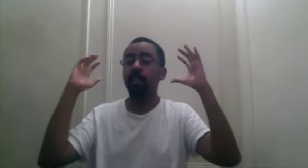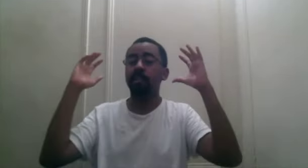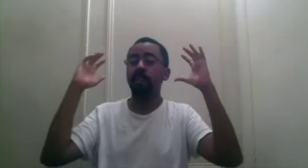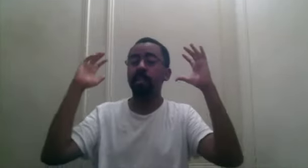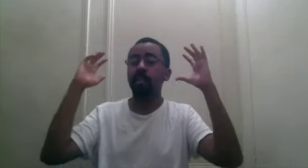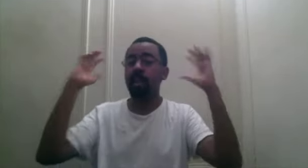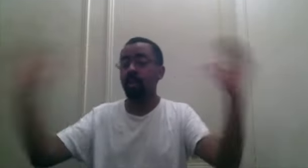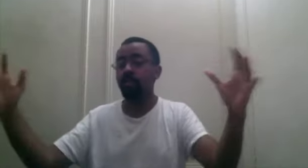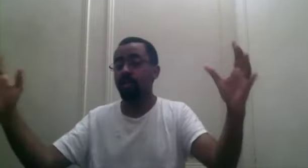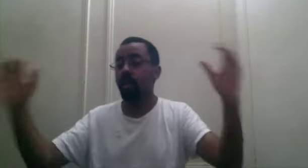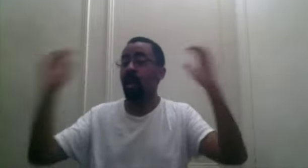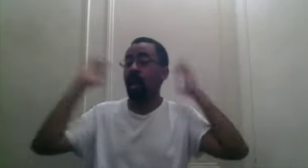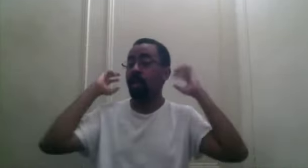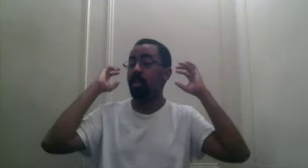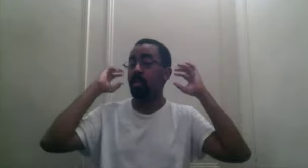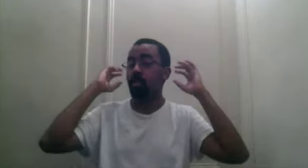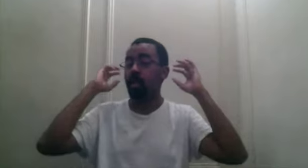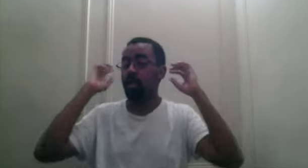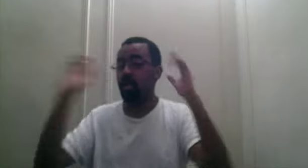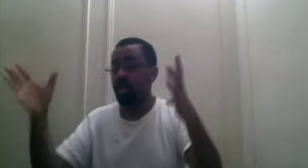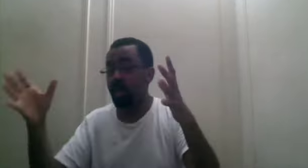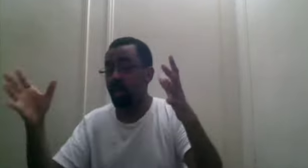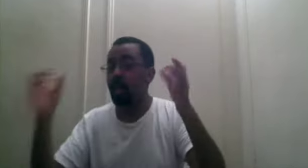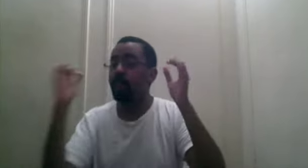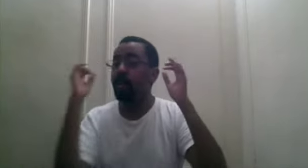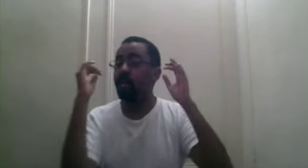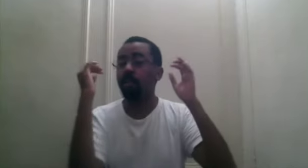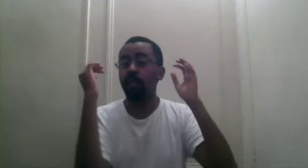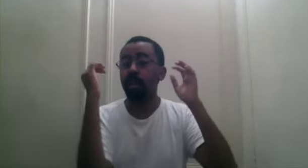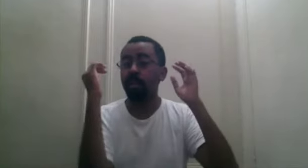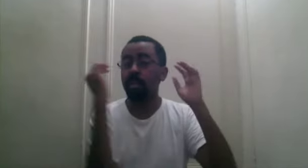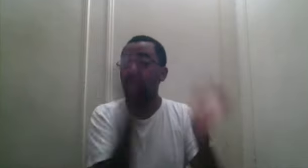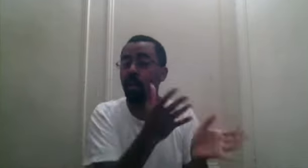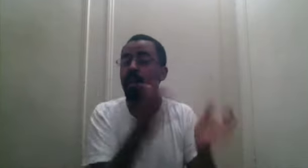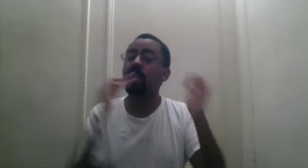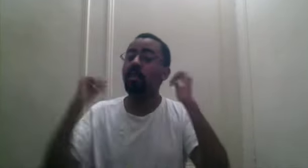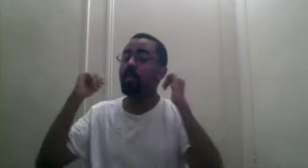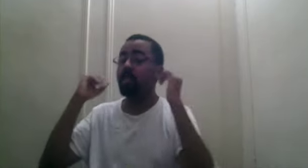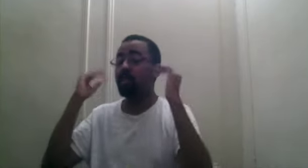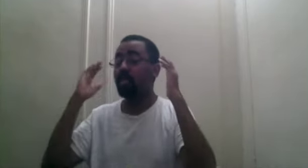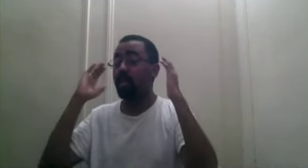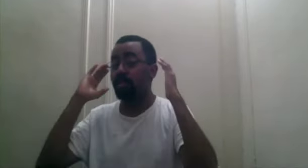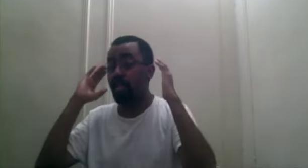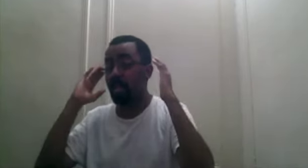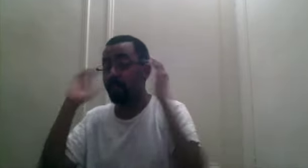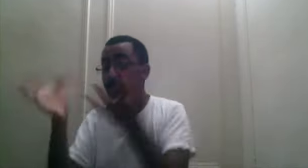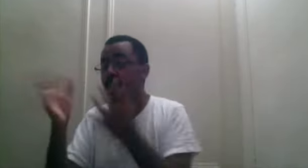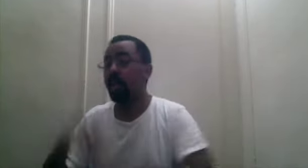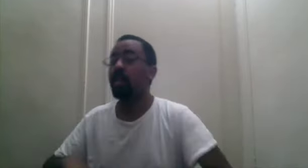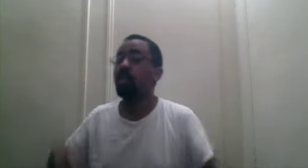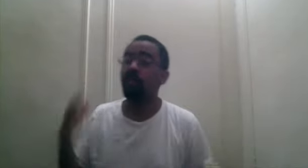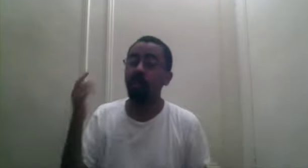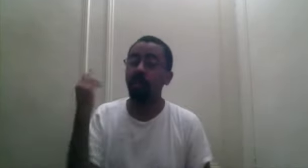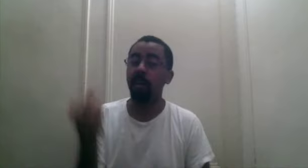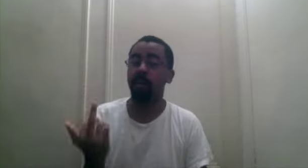his face is that interesting. I just want to see it because if you're not going to show it, that means there's some shit important. You fucker.